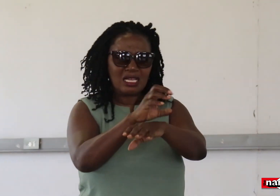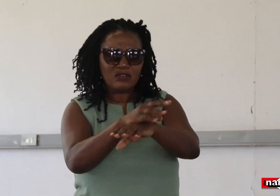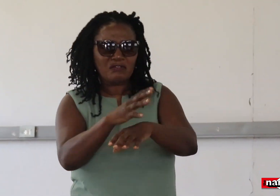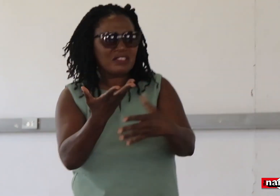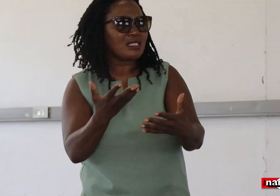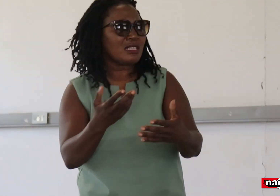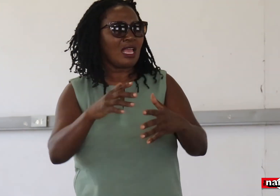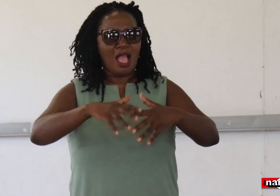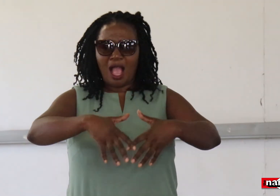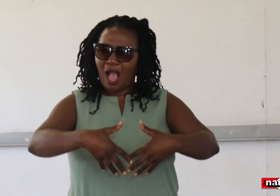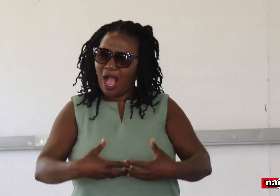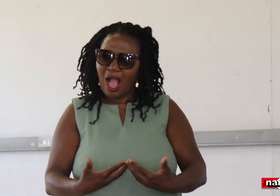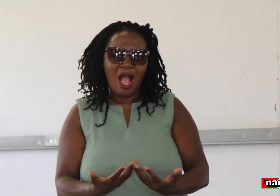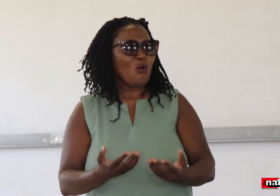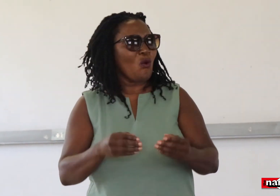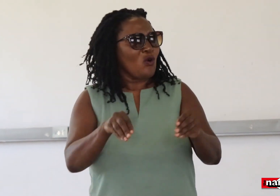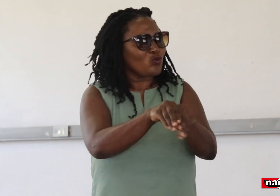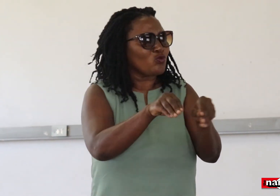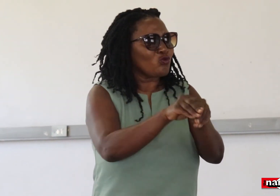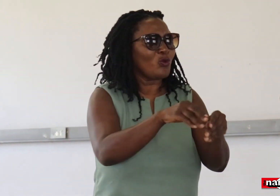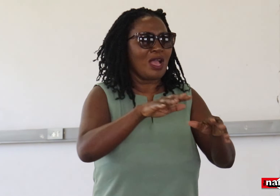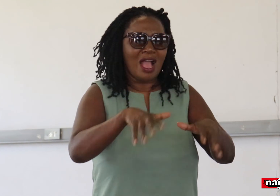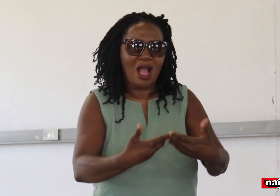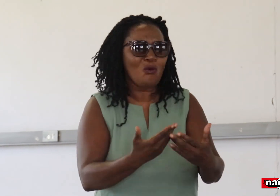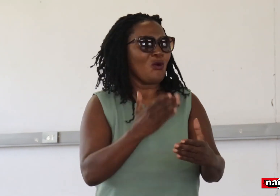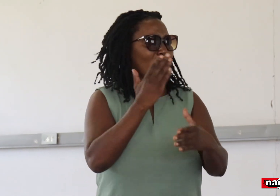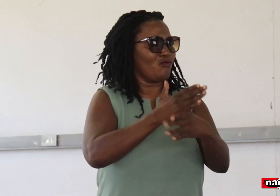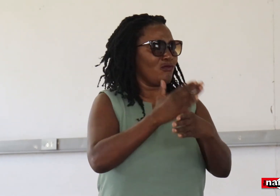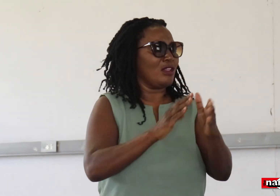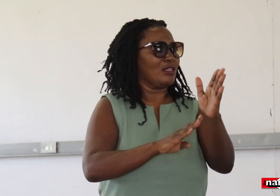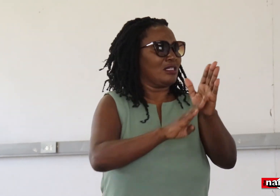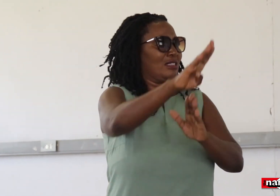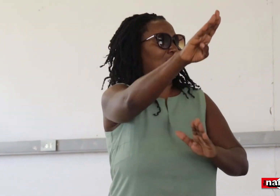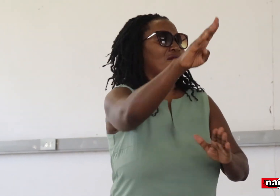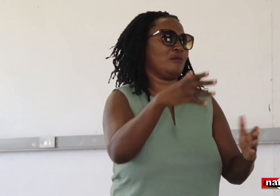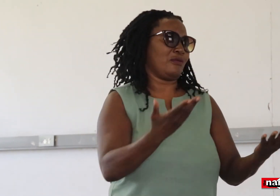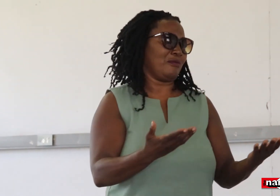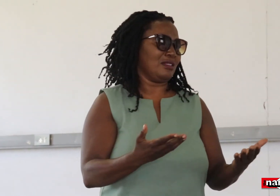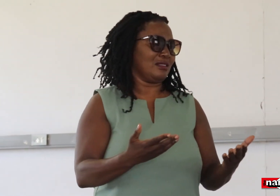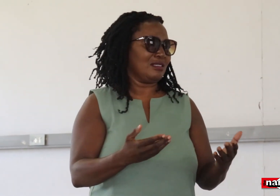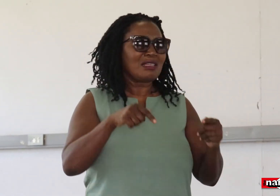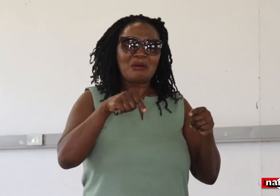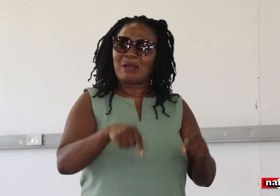We need people who come and advise us how should we go about so that we can develop.